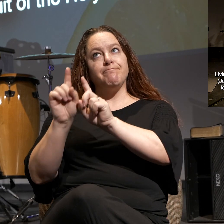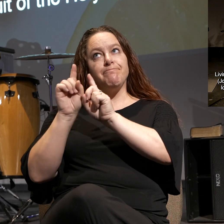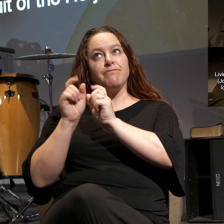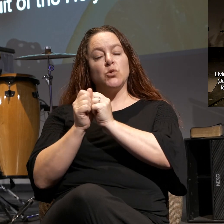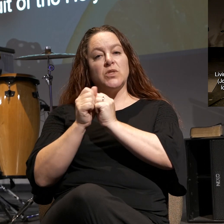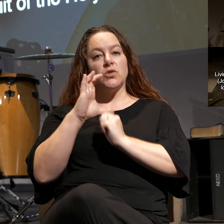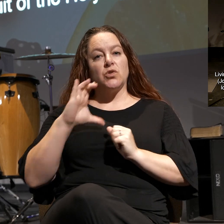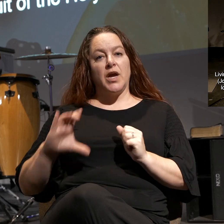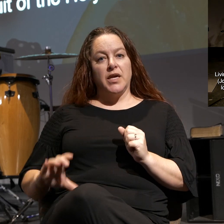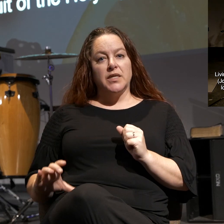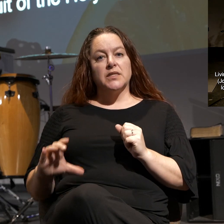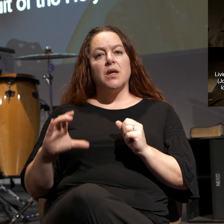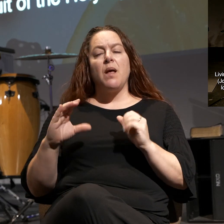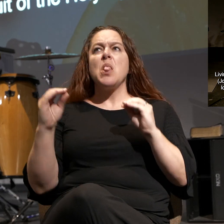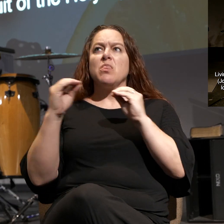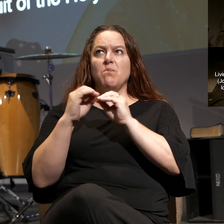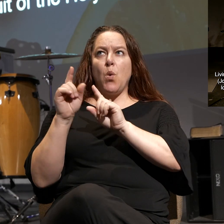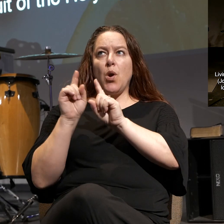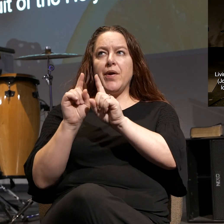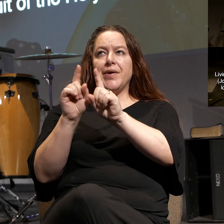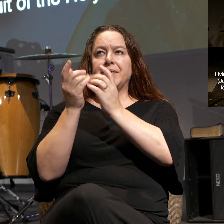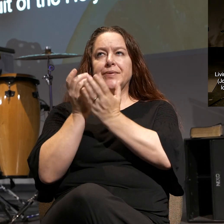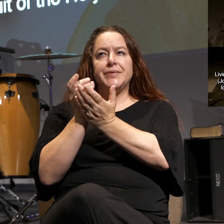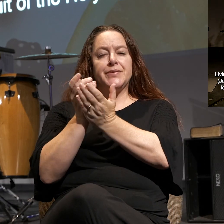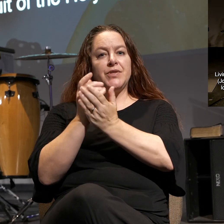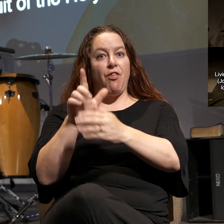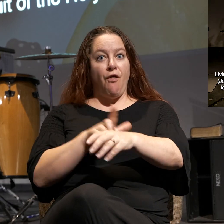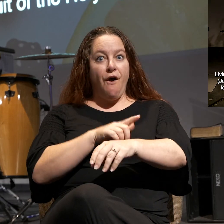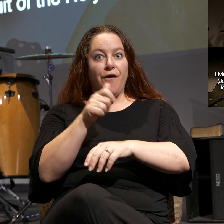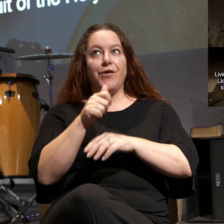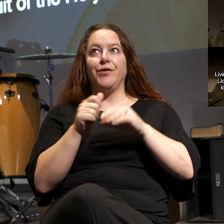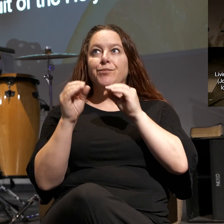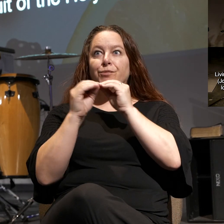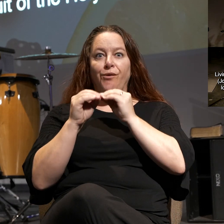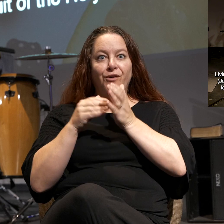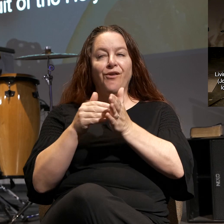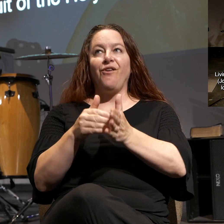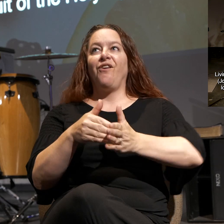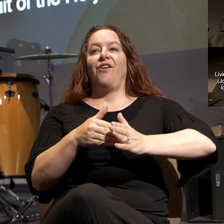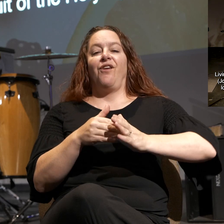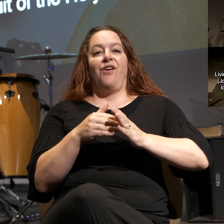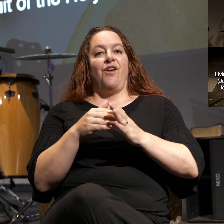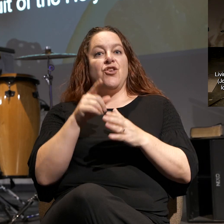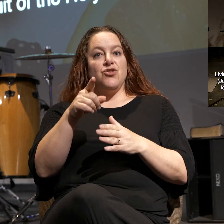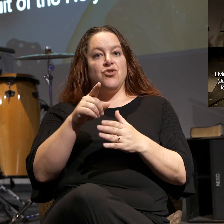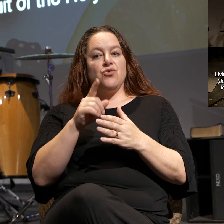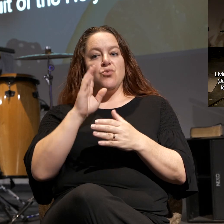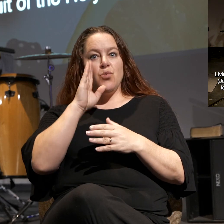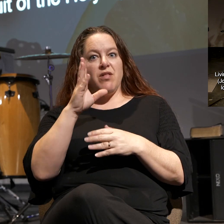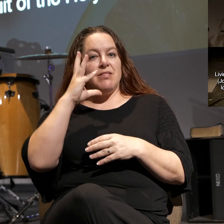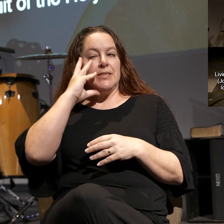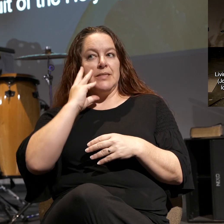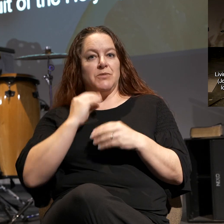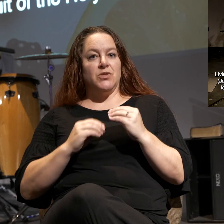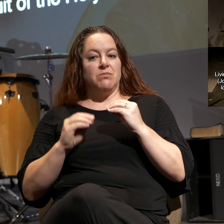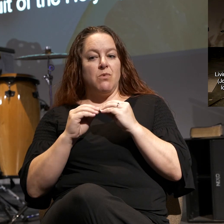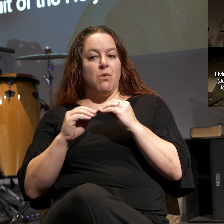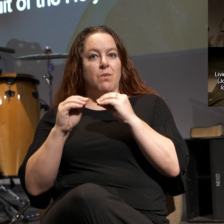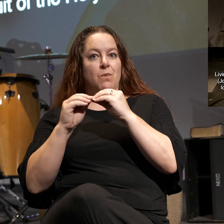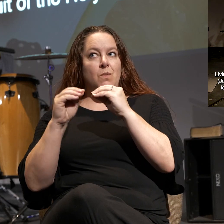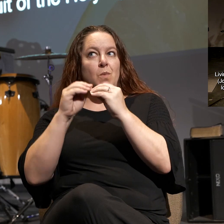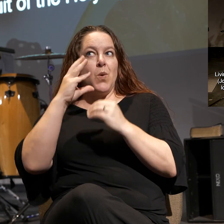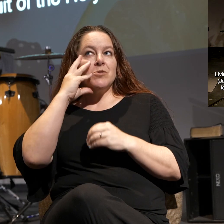the more you walk with Christ, the longer you walk with Christ, the more you will experience, at least you should be,